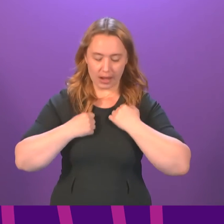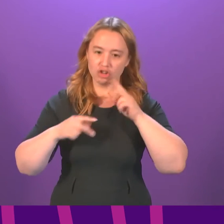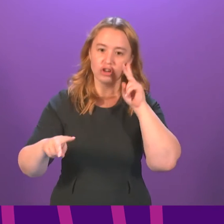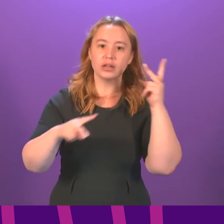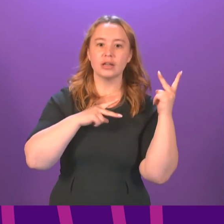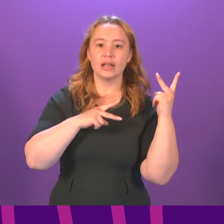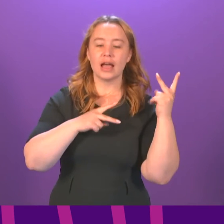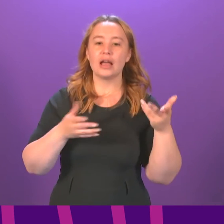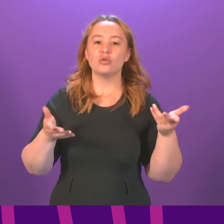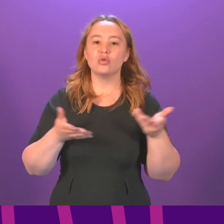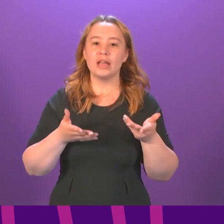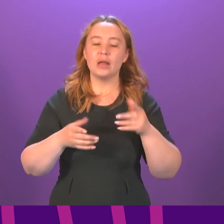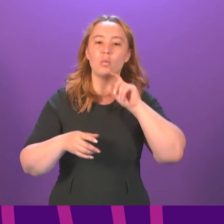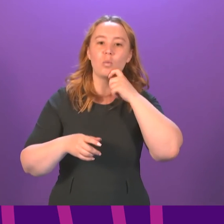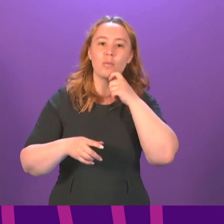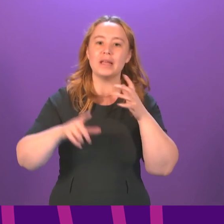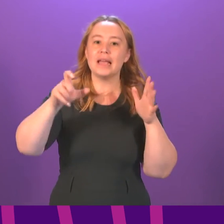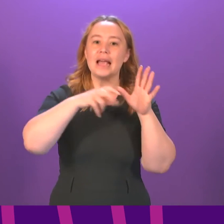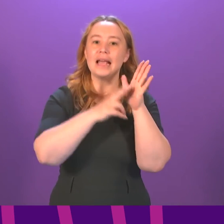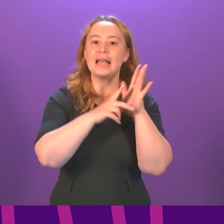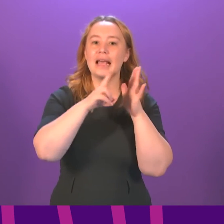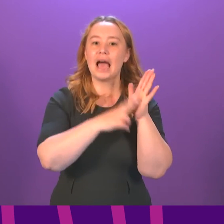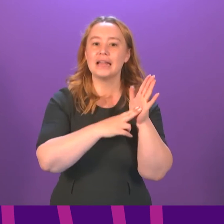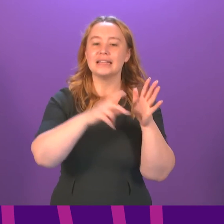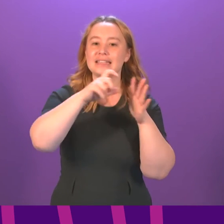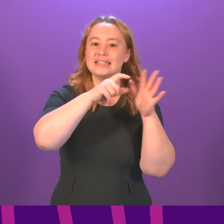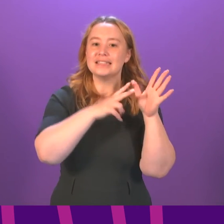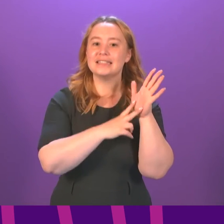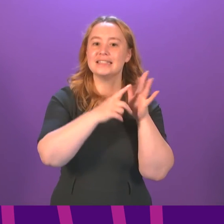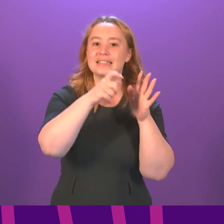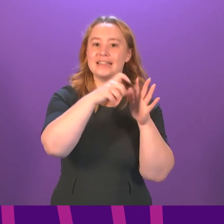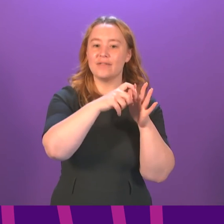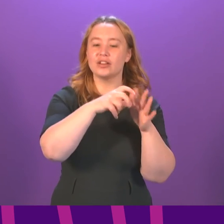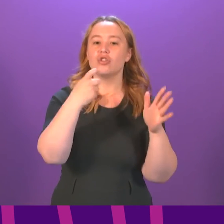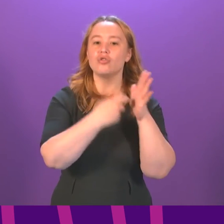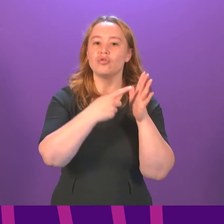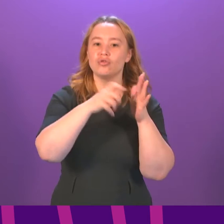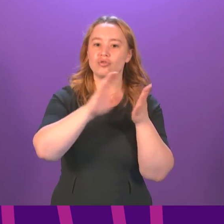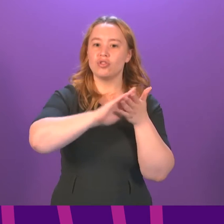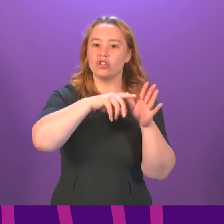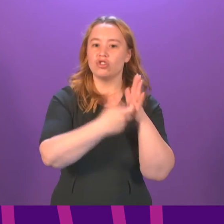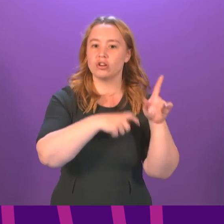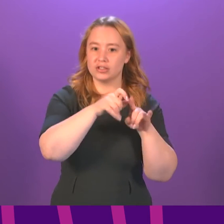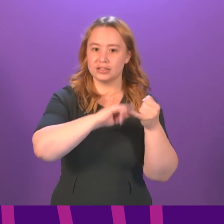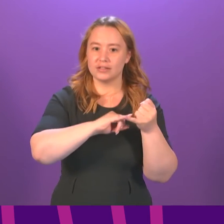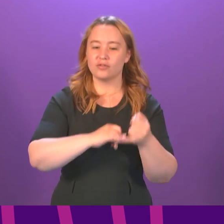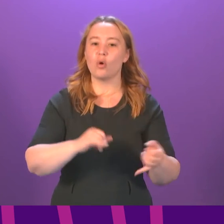for reflection leader today is Reverend Canon David Richards, the Rector of St Paul's and St George's Church in Edinburgh.